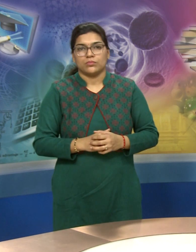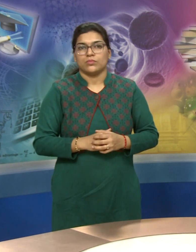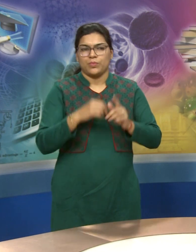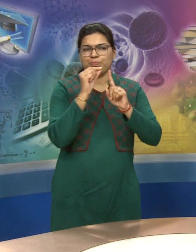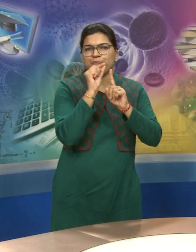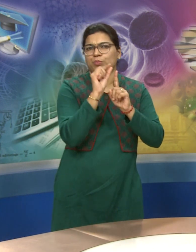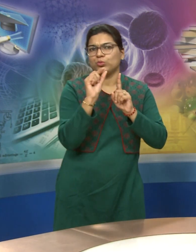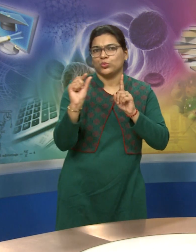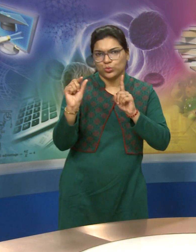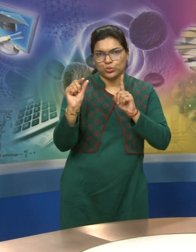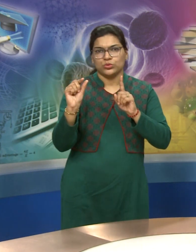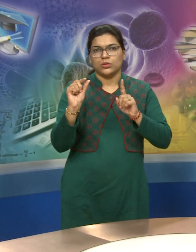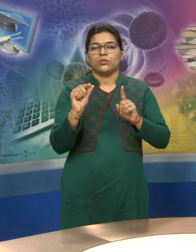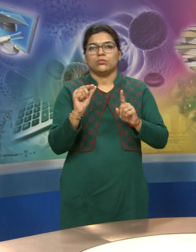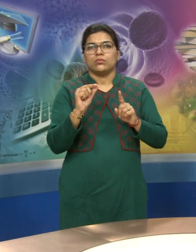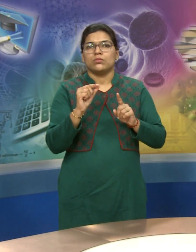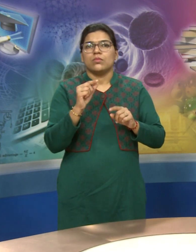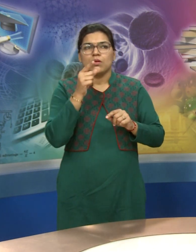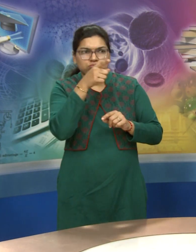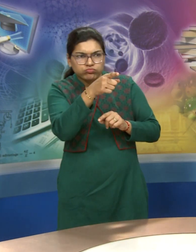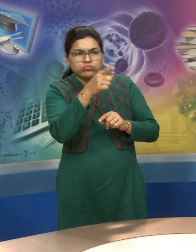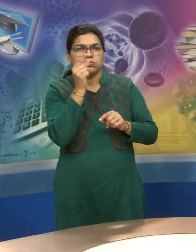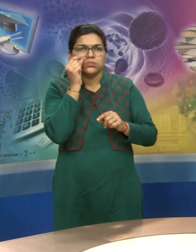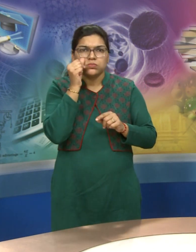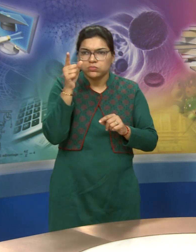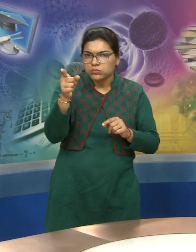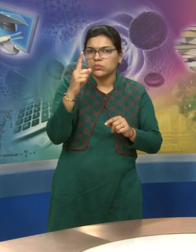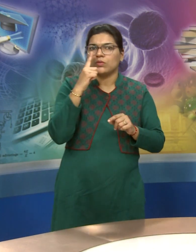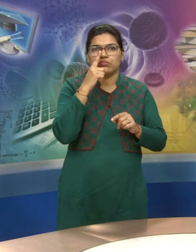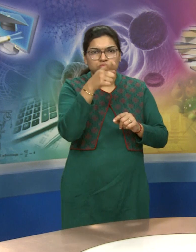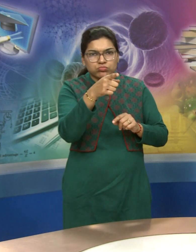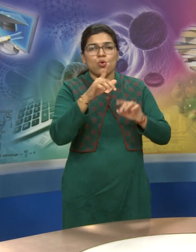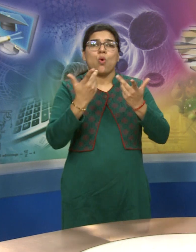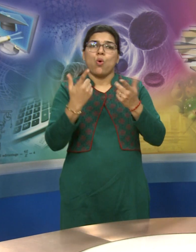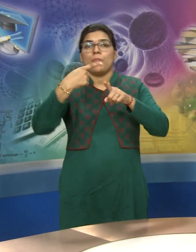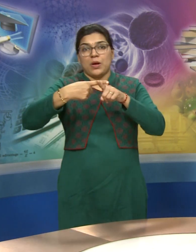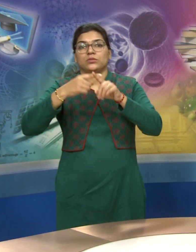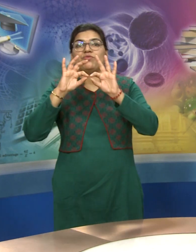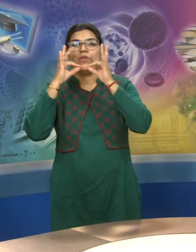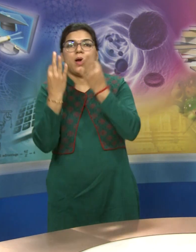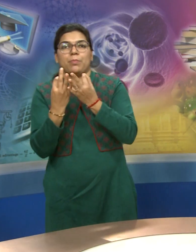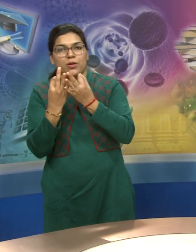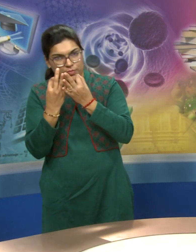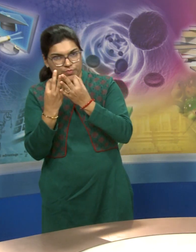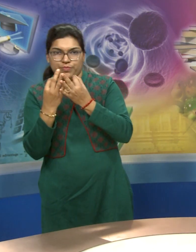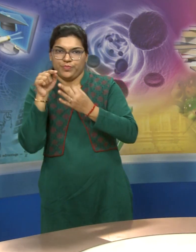pronouns and kinship terms